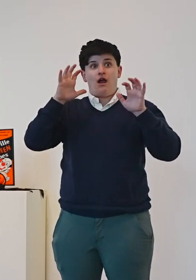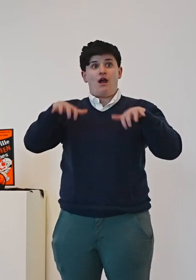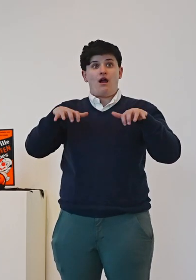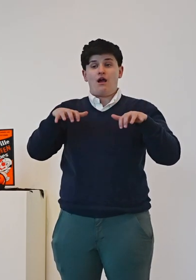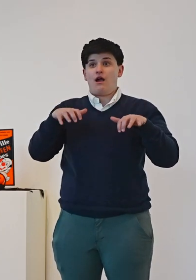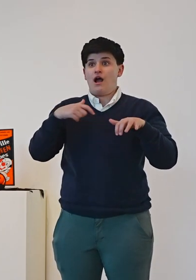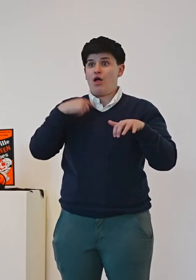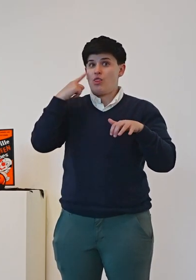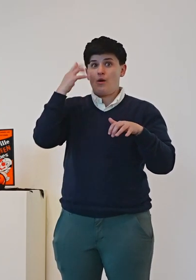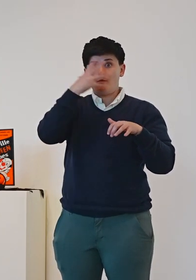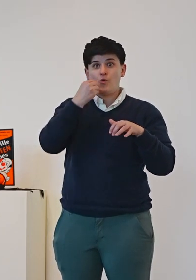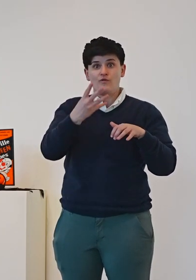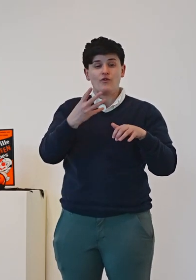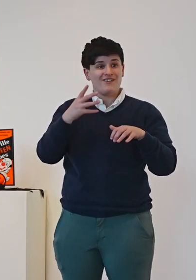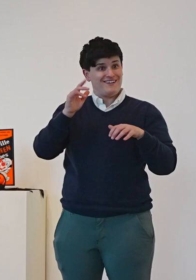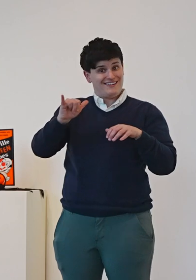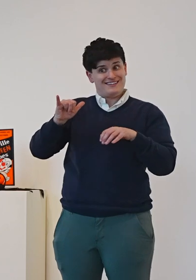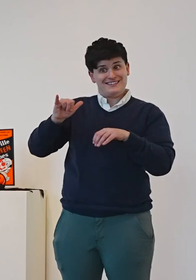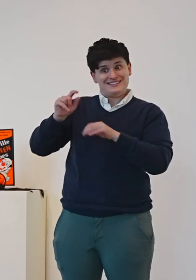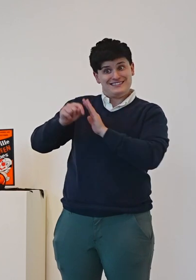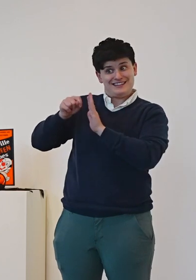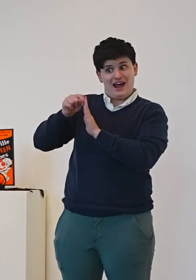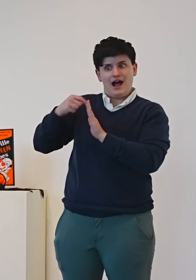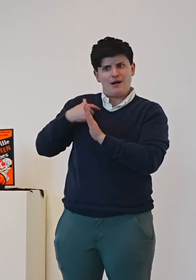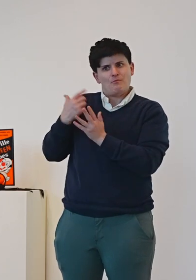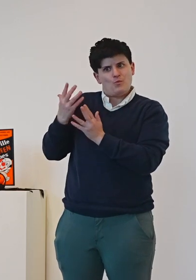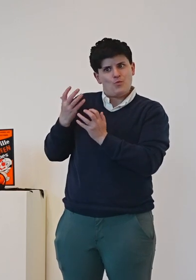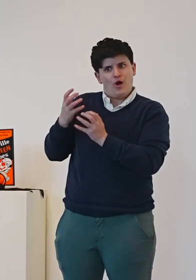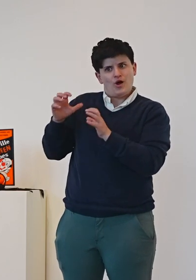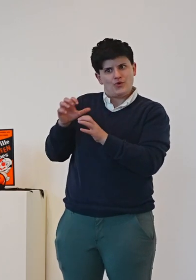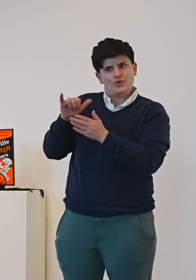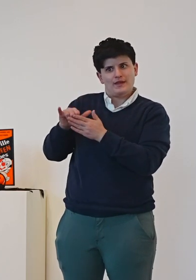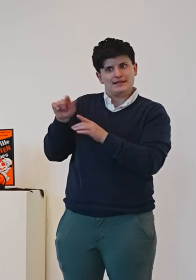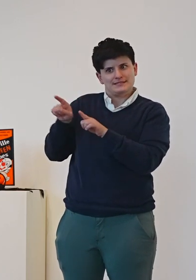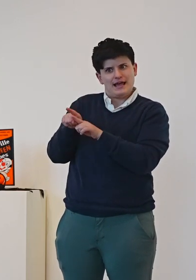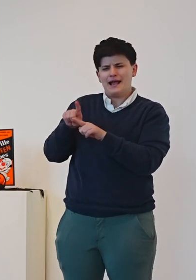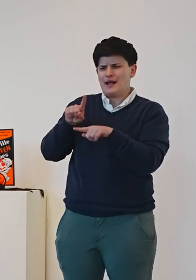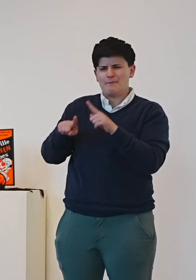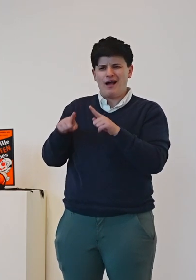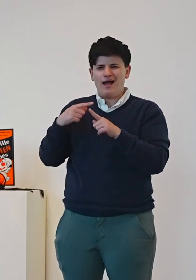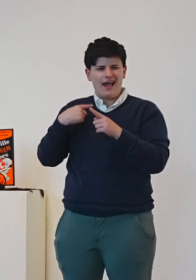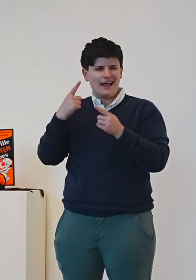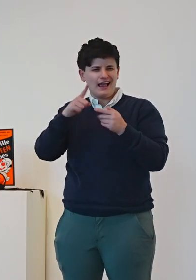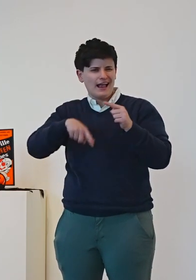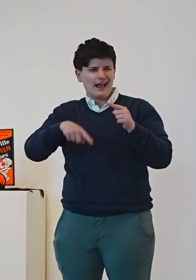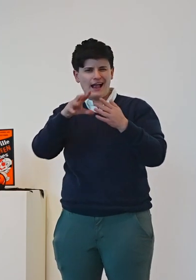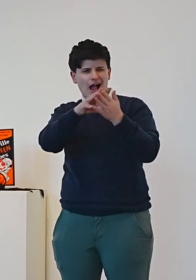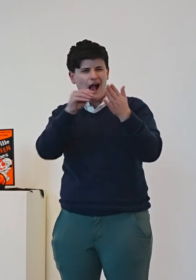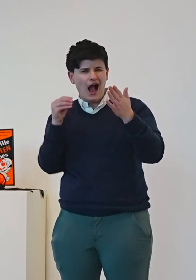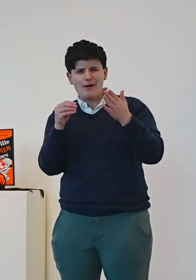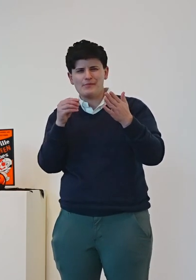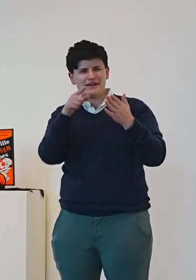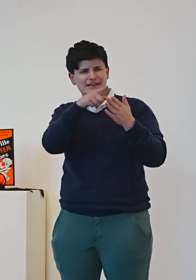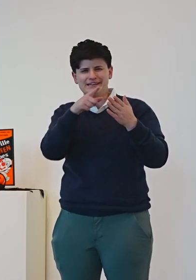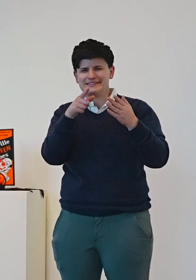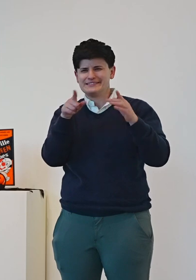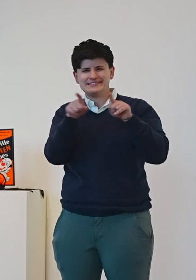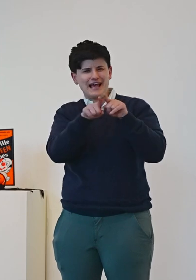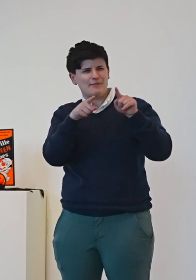to do it too but I thought well I can't really do that because she already did it so I waited all this time and